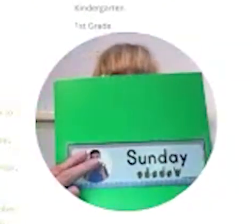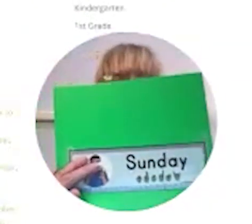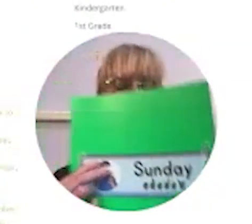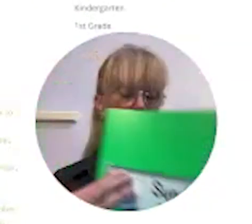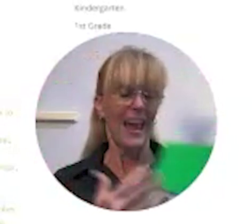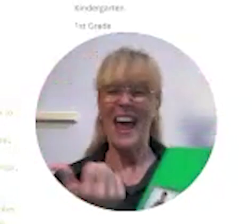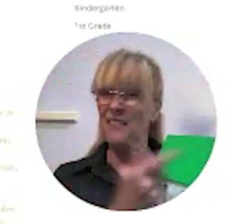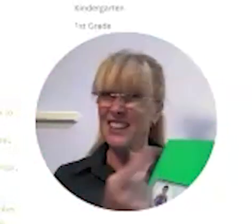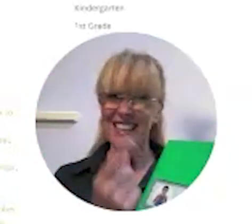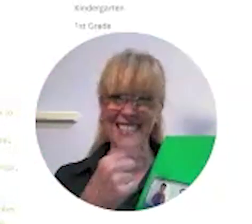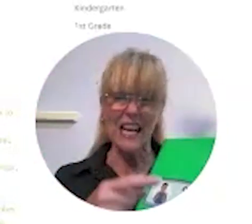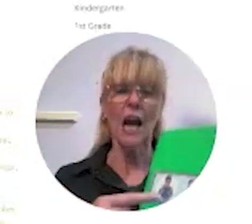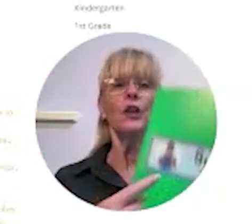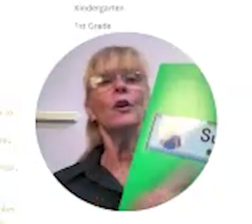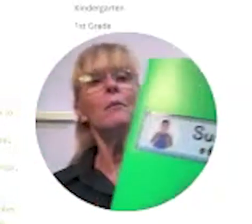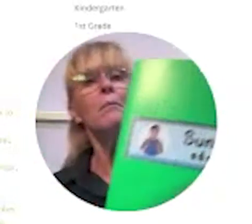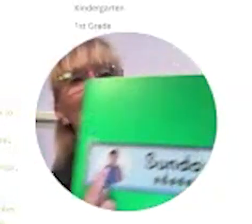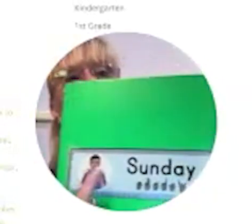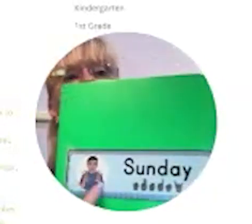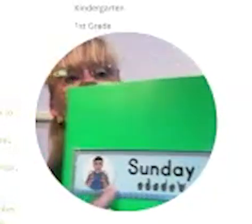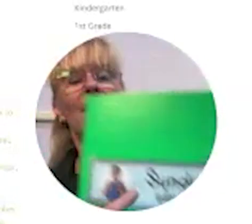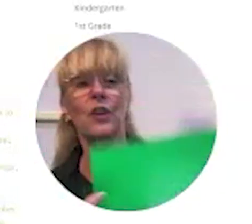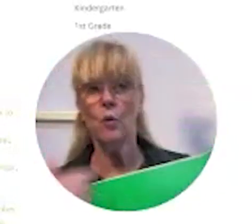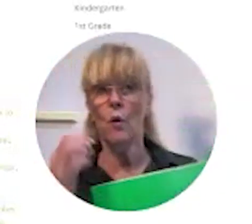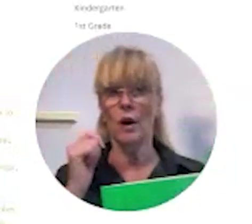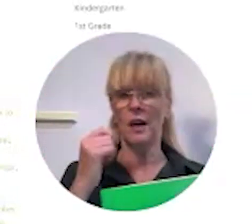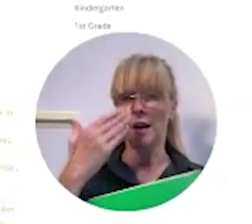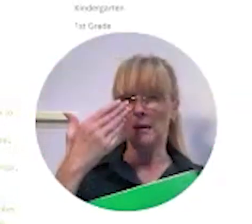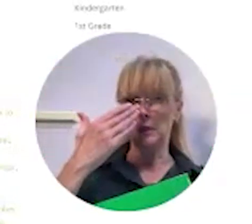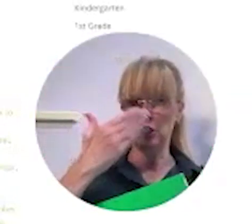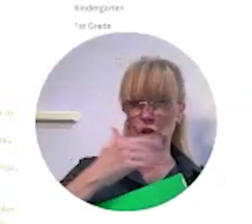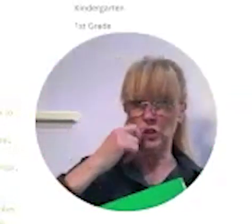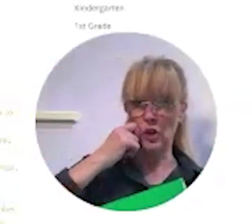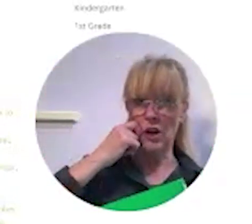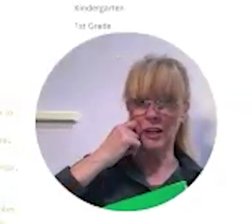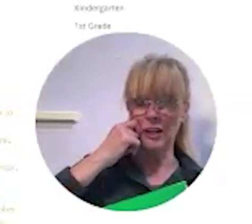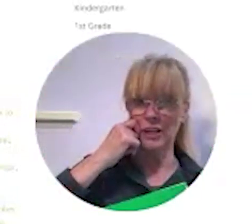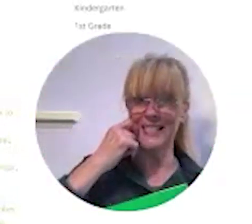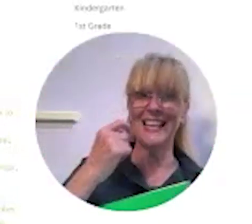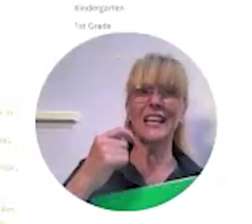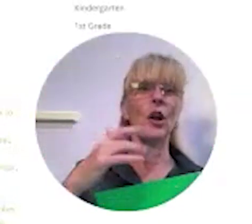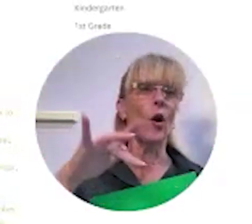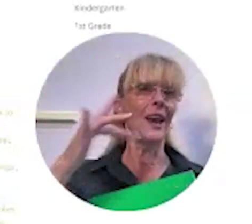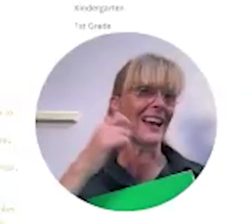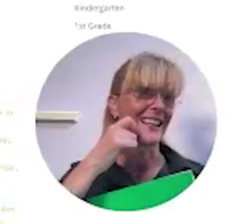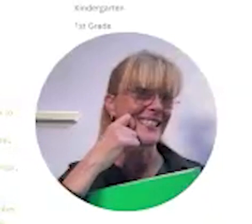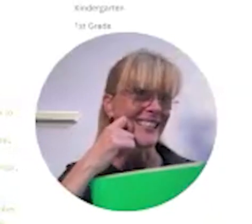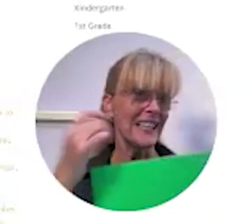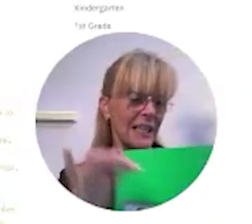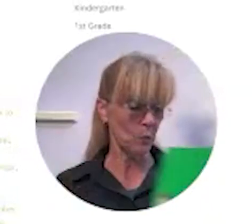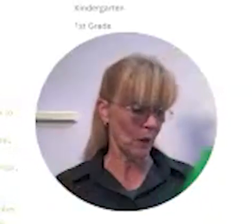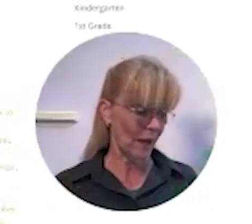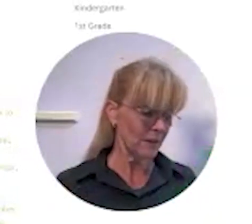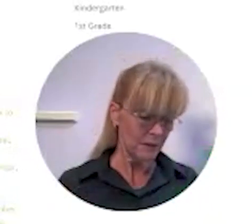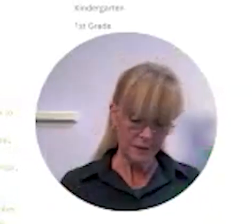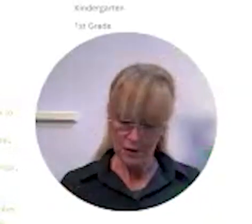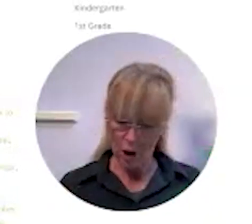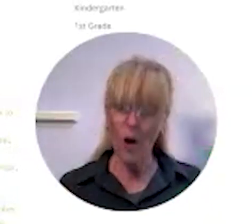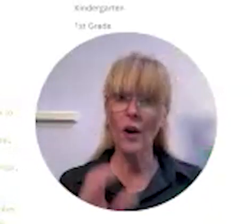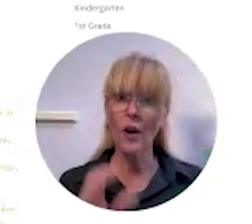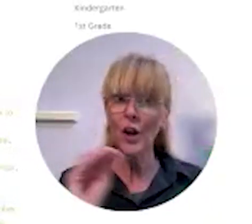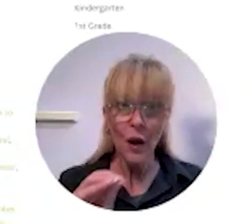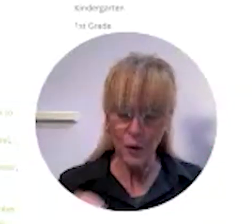right here everything is signed you can pick if you want um dark skin or light skin as well